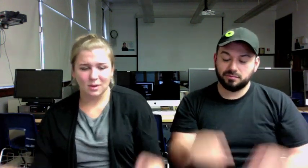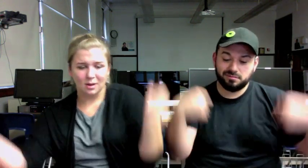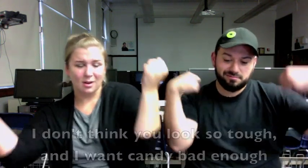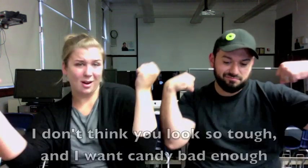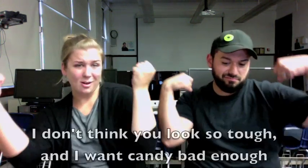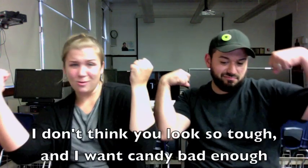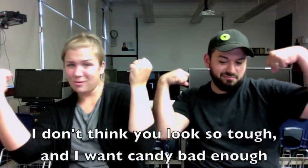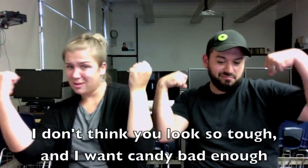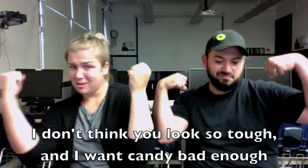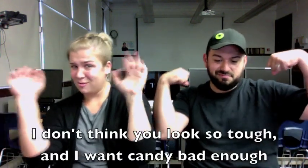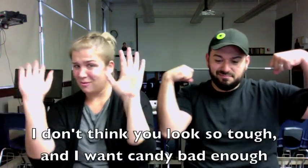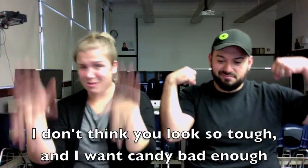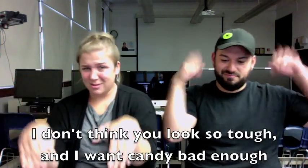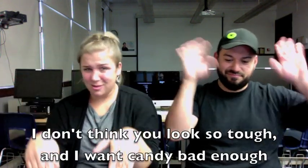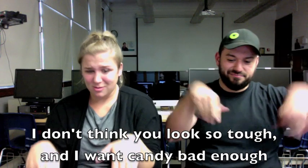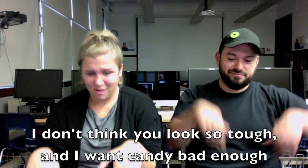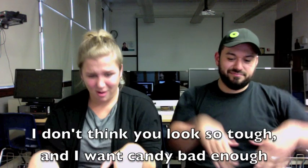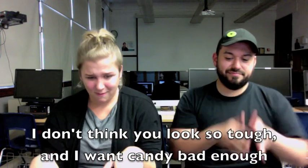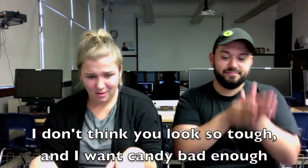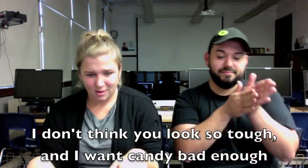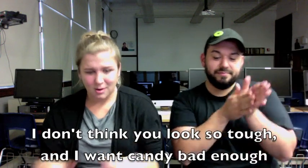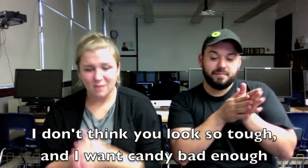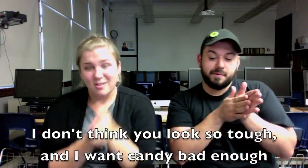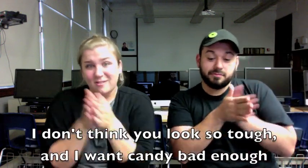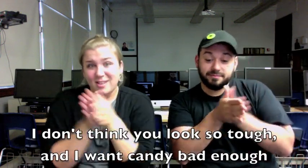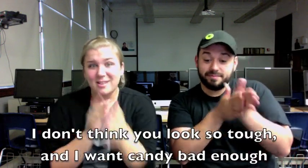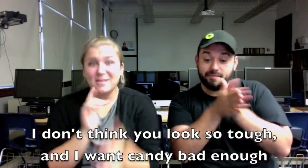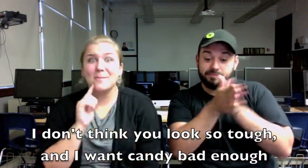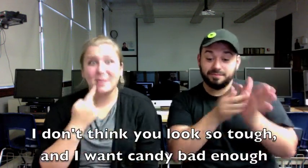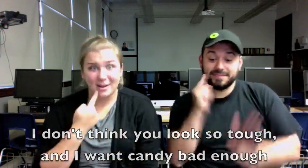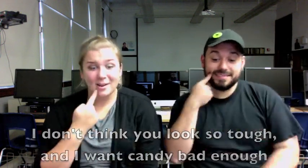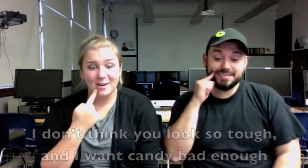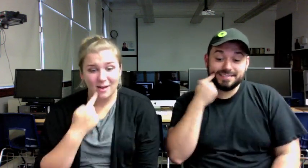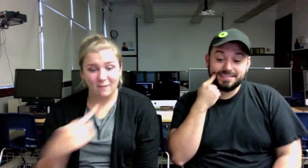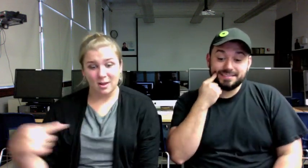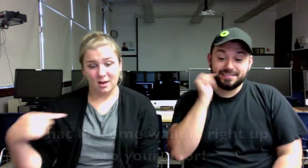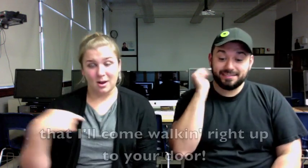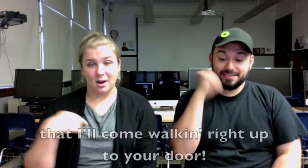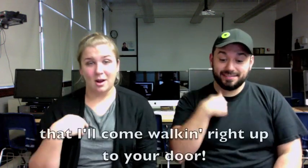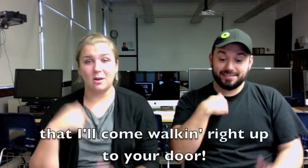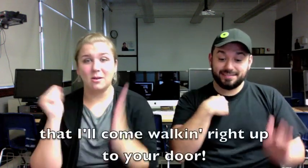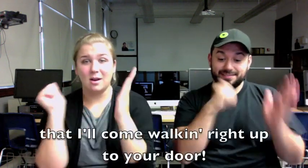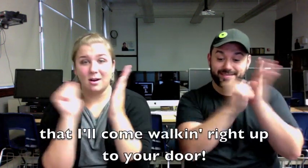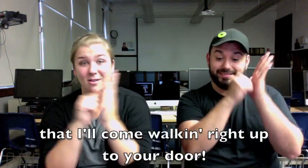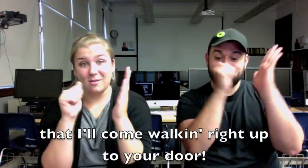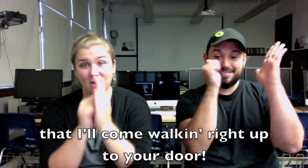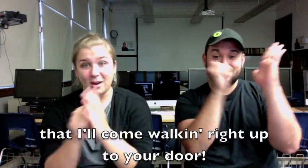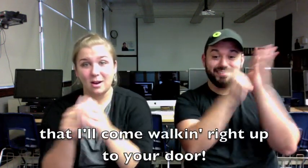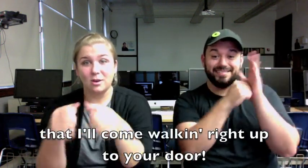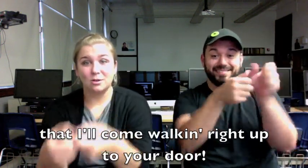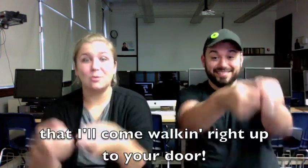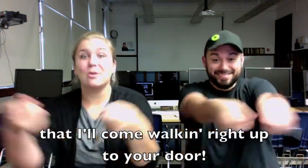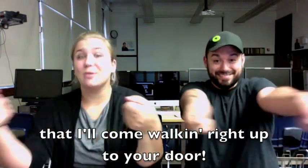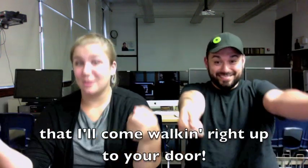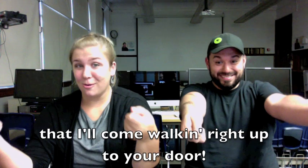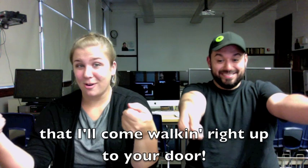I don't think you look so tough And I want candy bad enough Then I'll come walking right up to your door